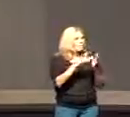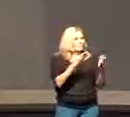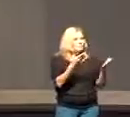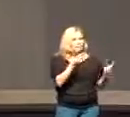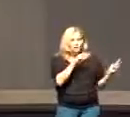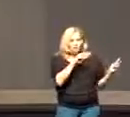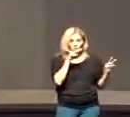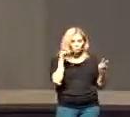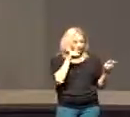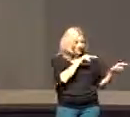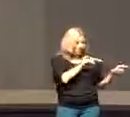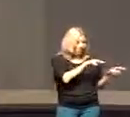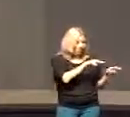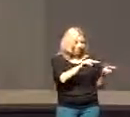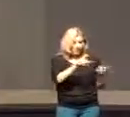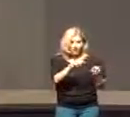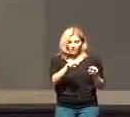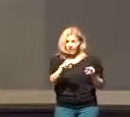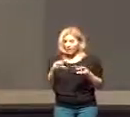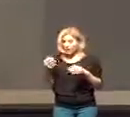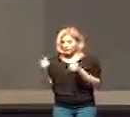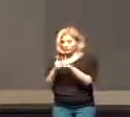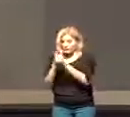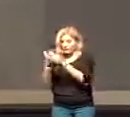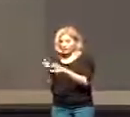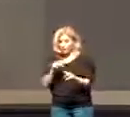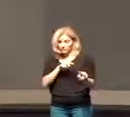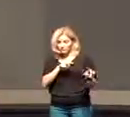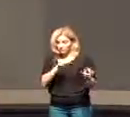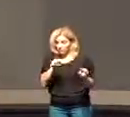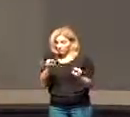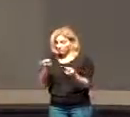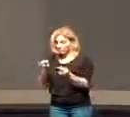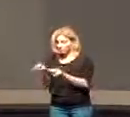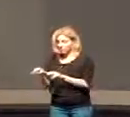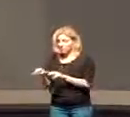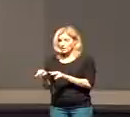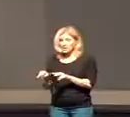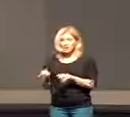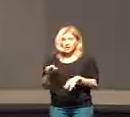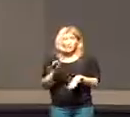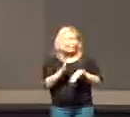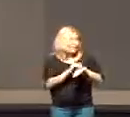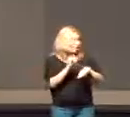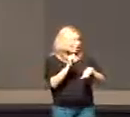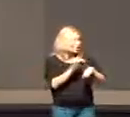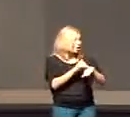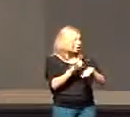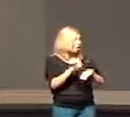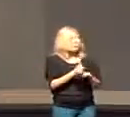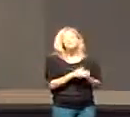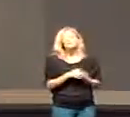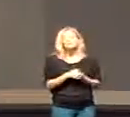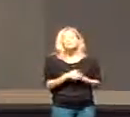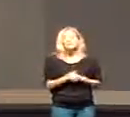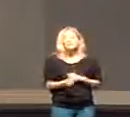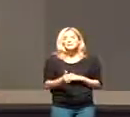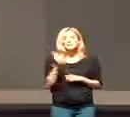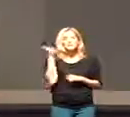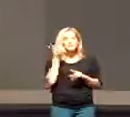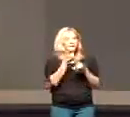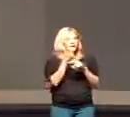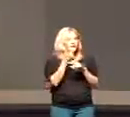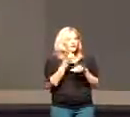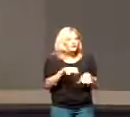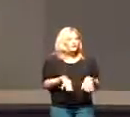to the crowd and to his disciples and made this call to deny self to take up the